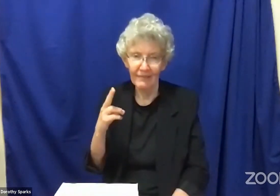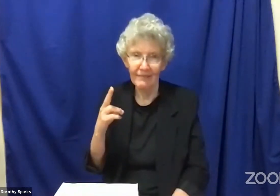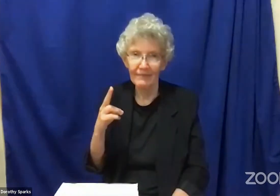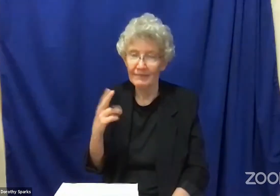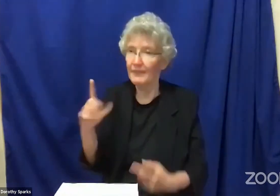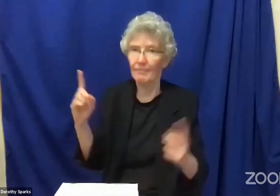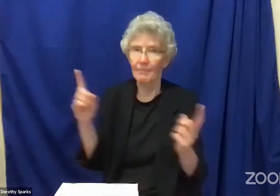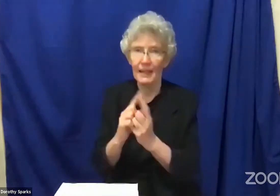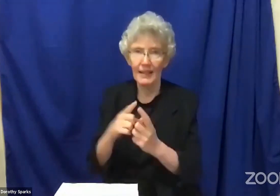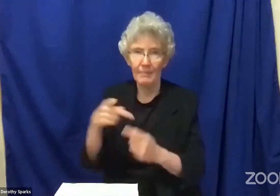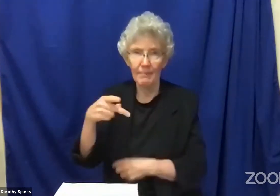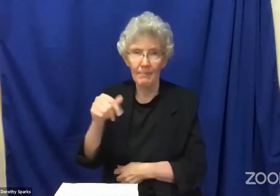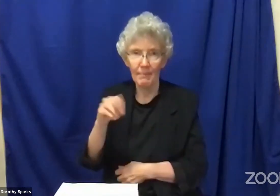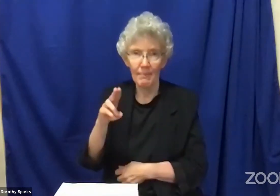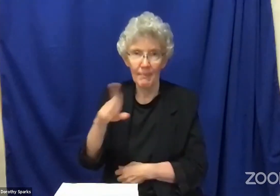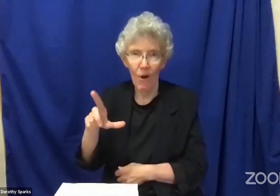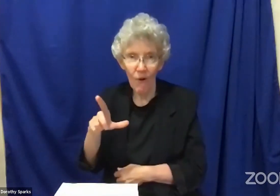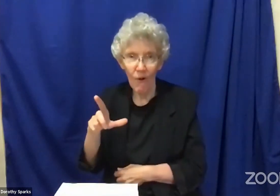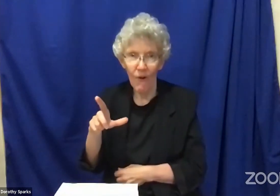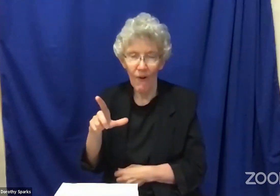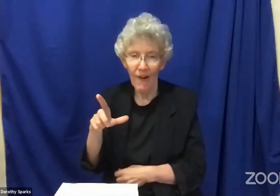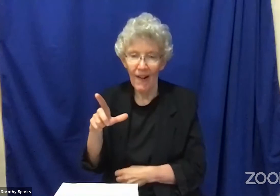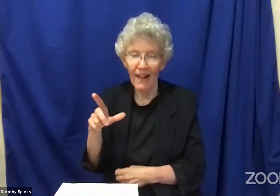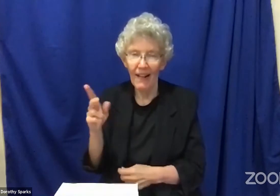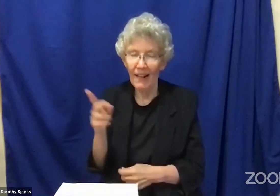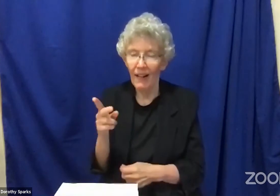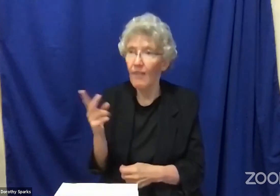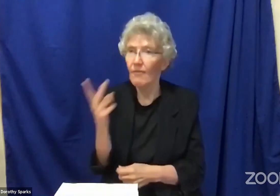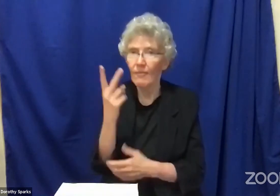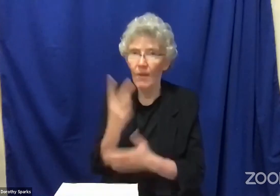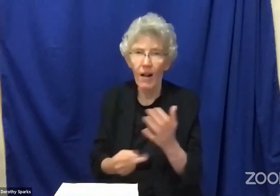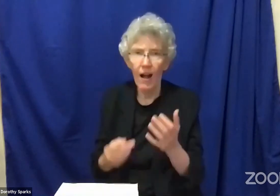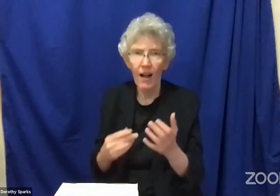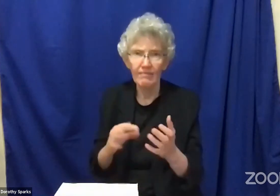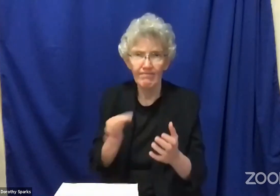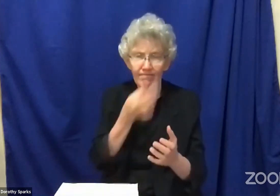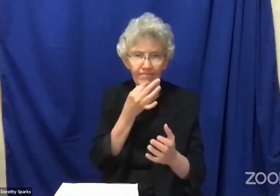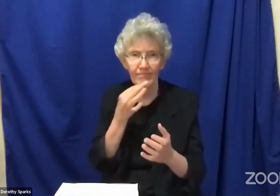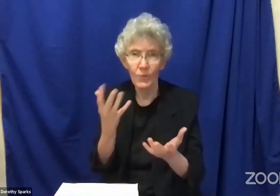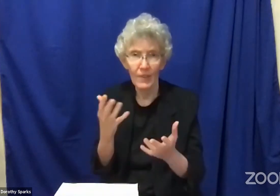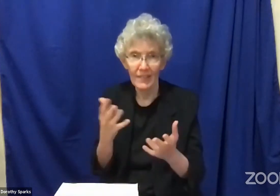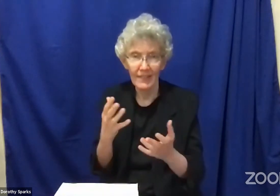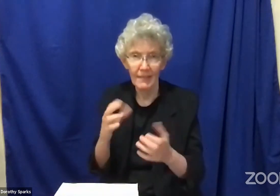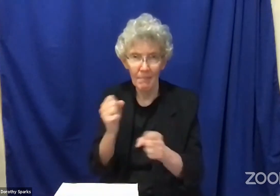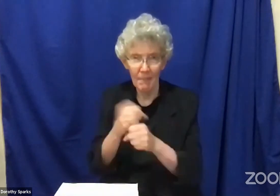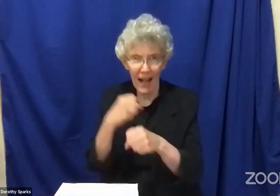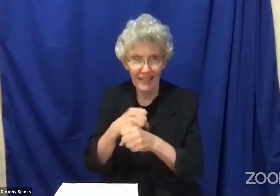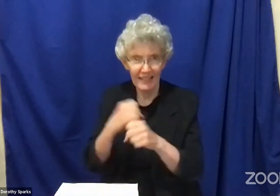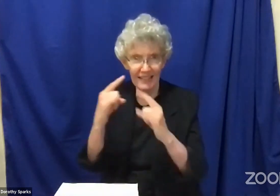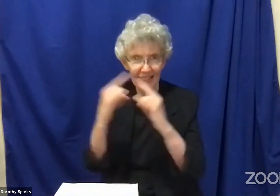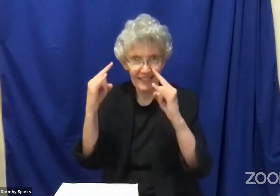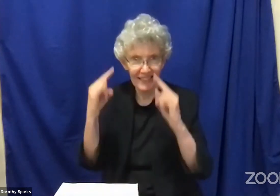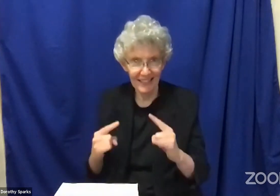Paul went to see Aquila and Priscilla, and found out that they were tent makers.